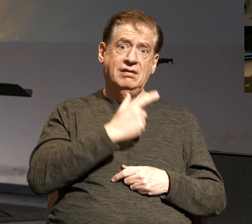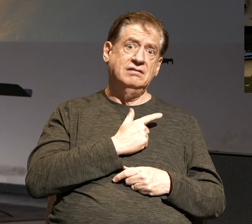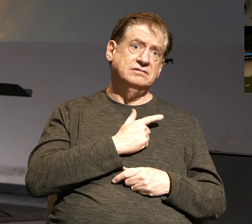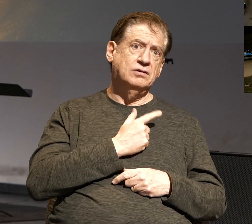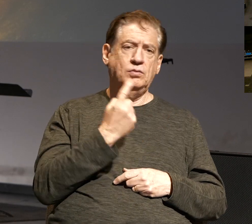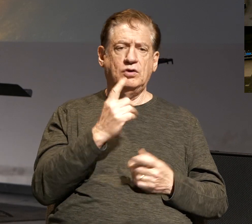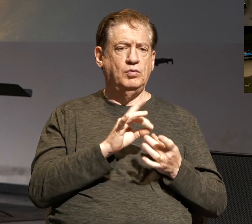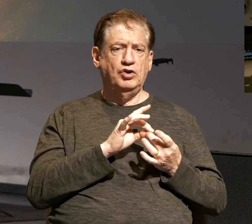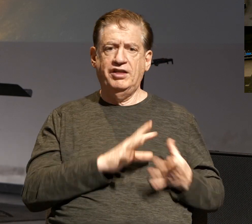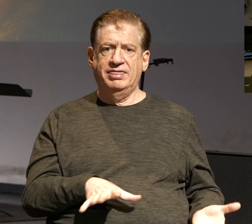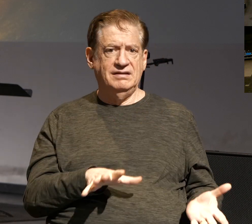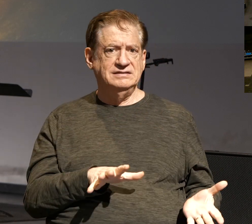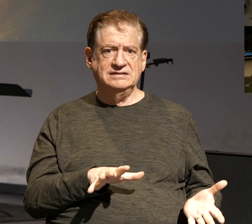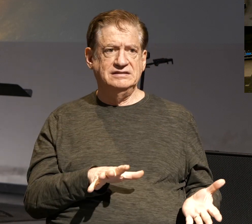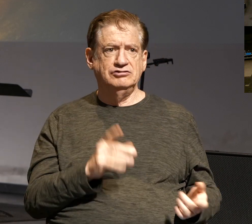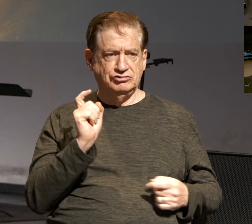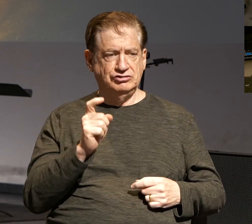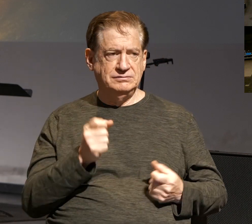being worthless and should be cast out.